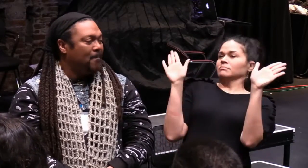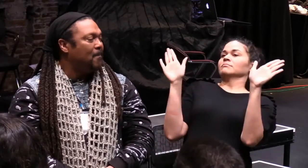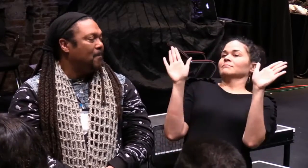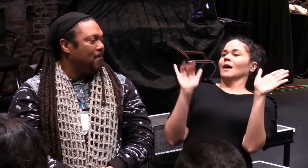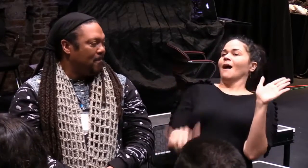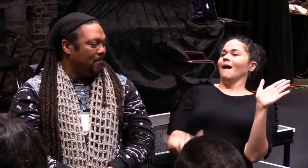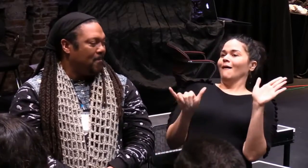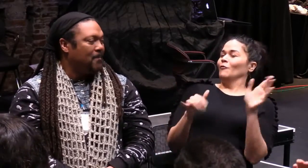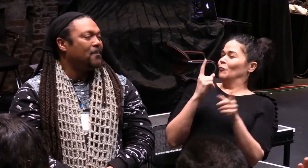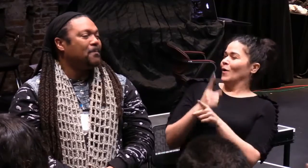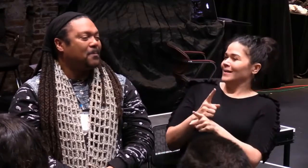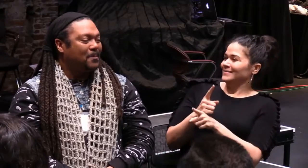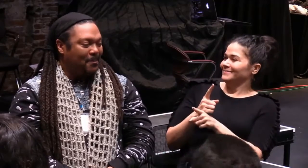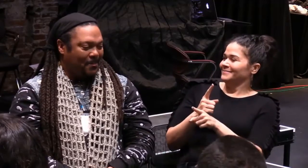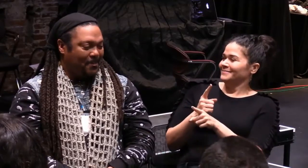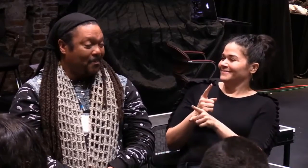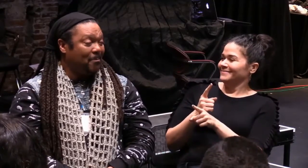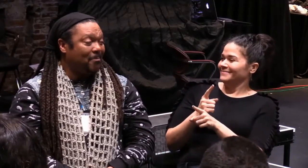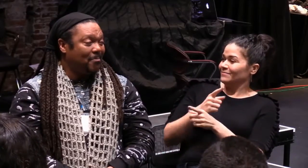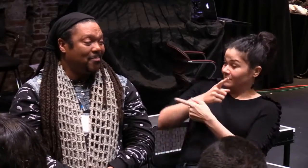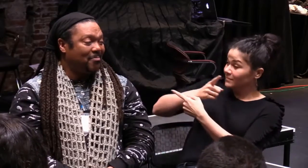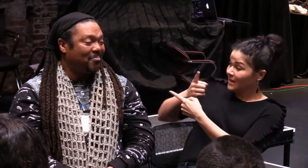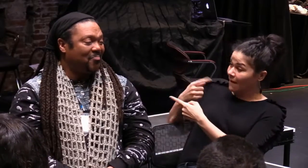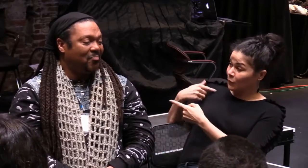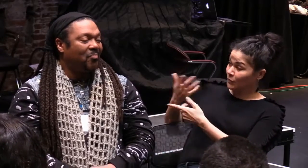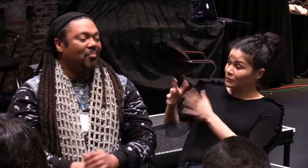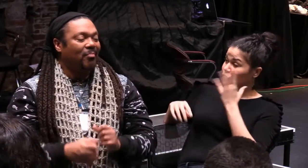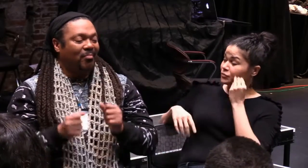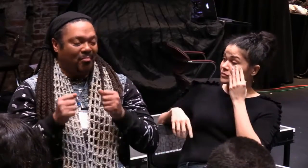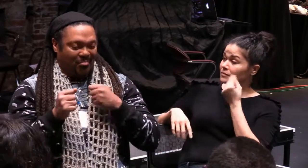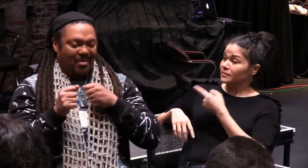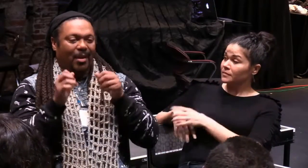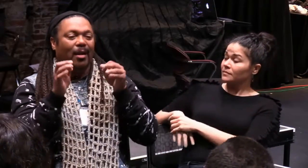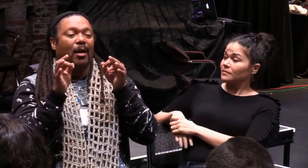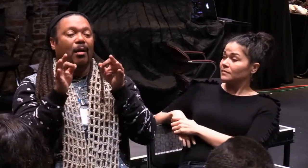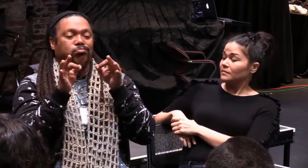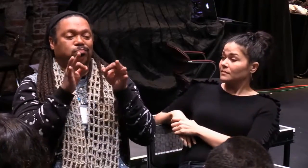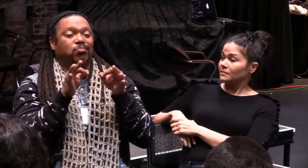by taking on characters that people are surprised to see go to a black man?